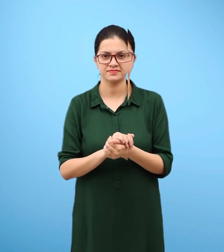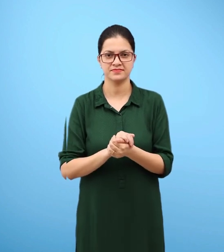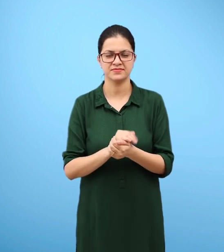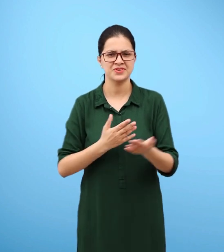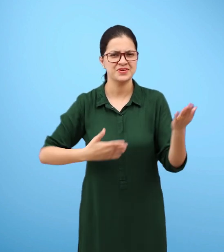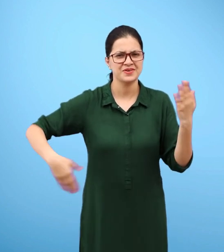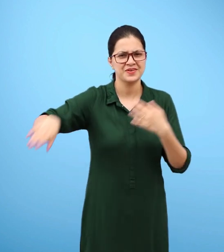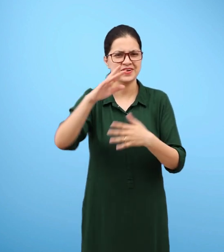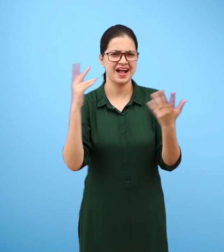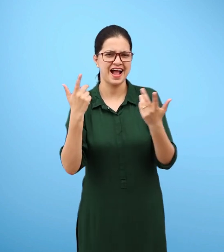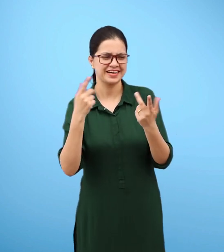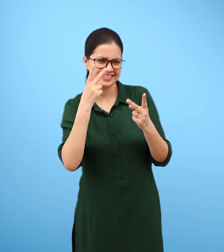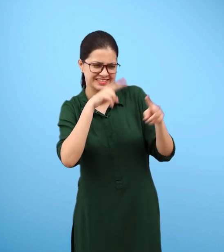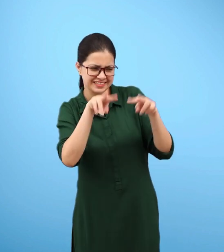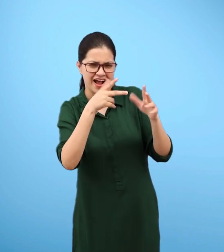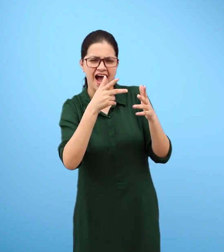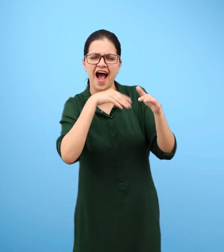Have you ever played with a firki?